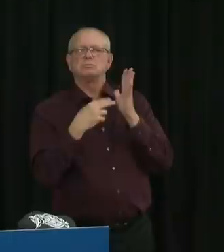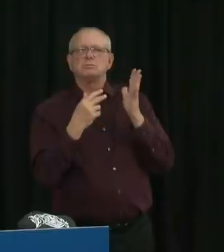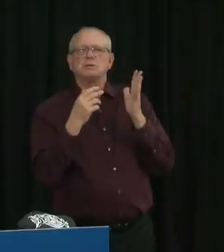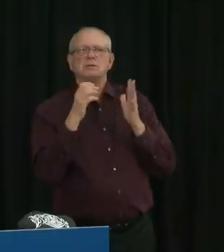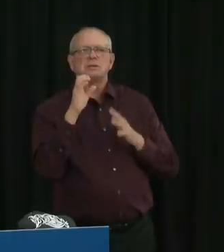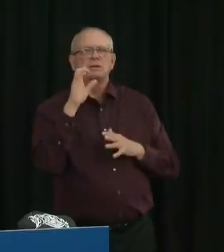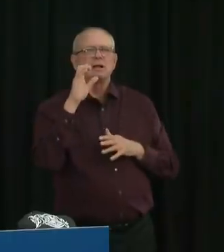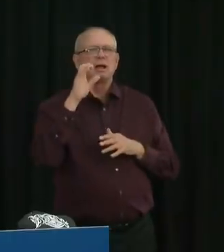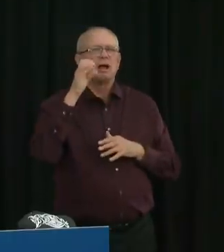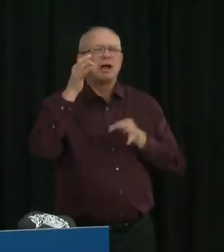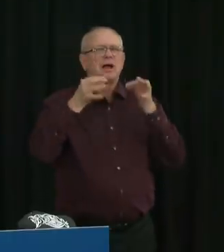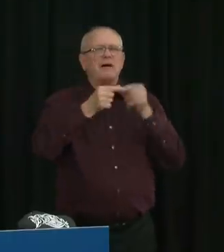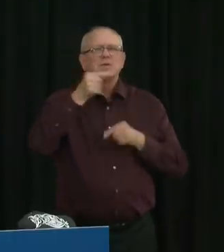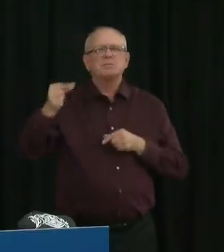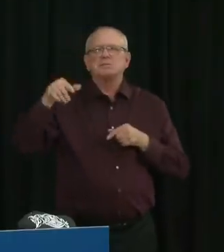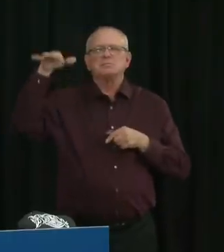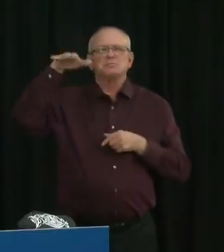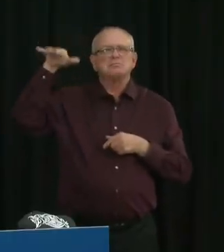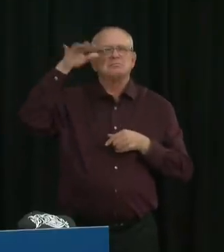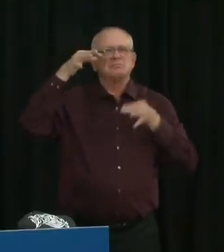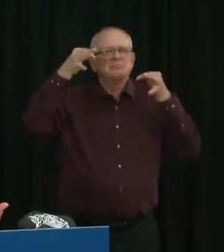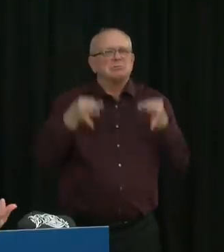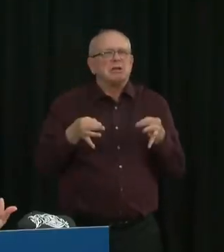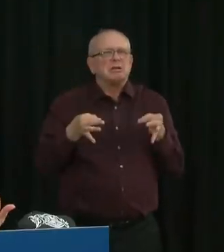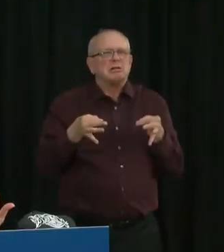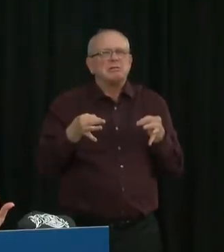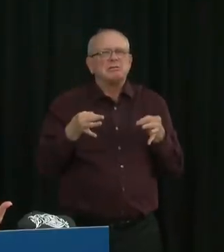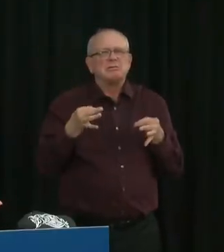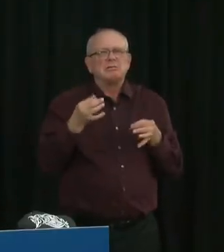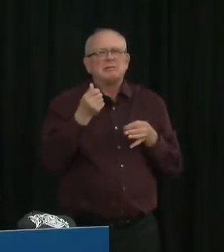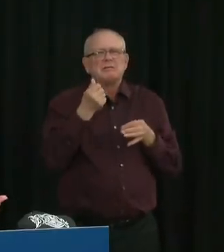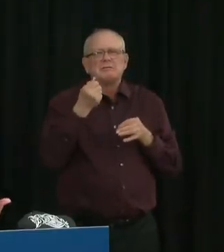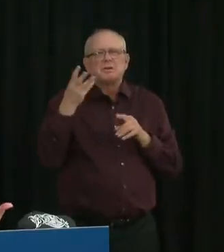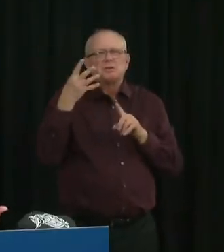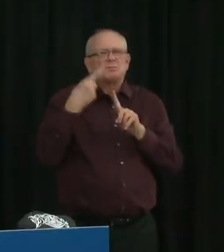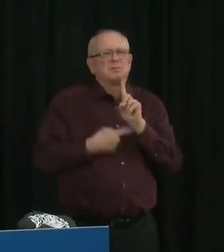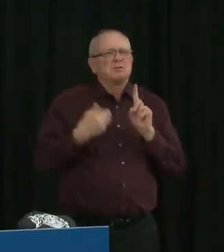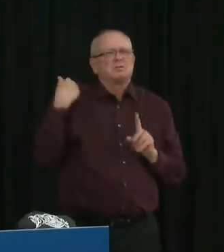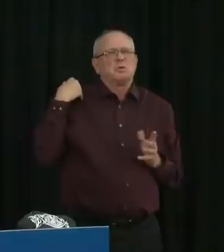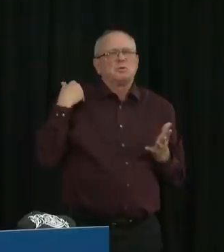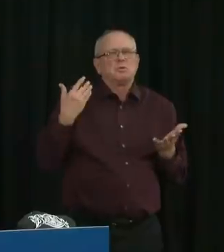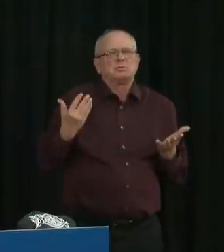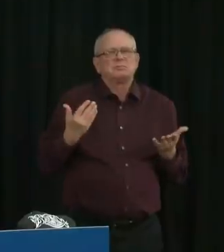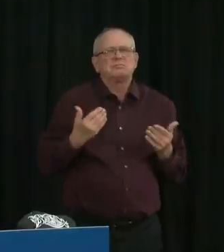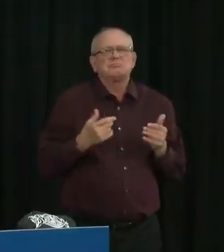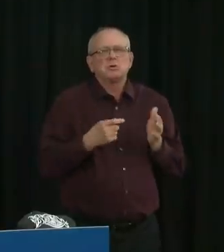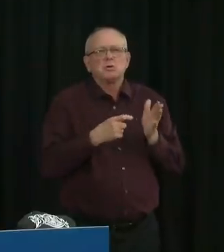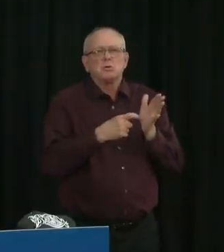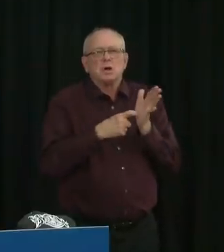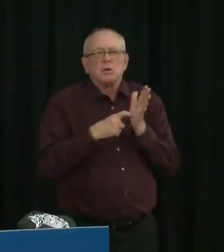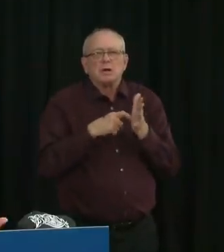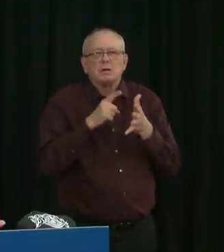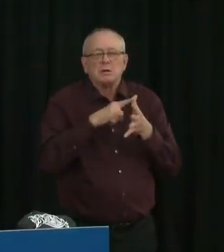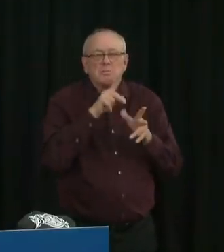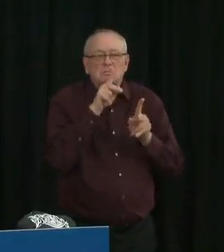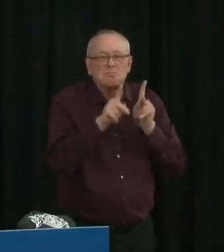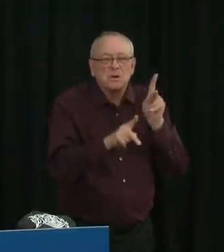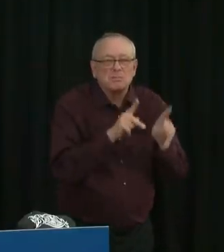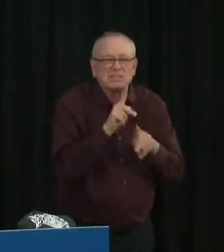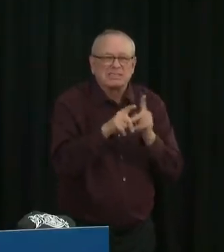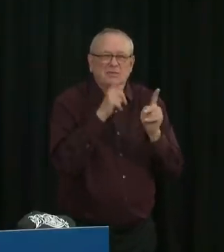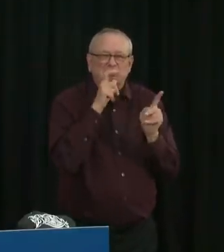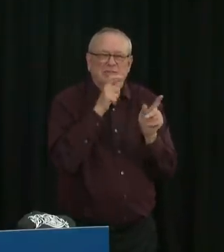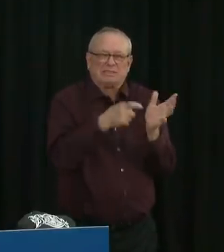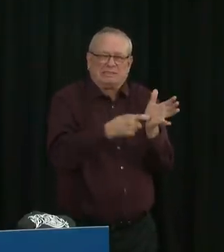pandemic response many months ago. and the criteria that were put forward were individuals who were essential to the pandemic